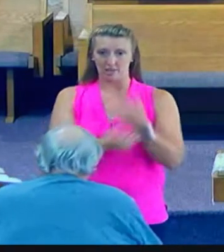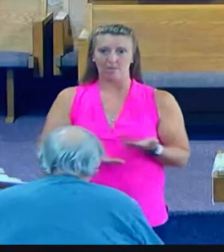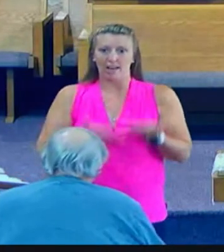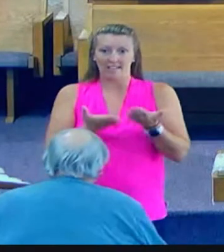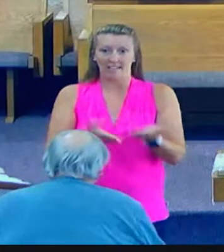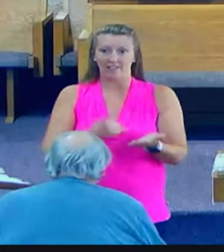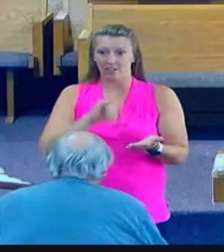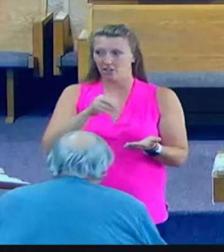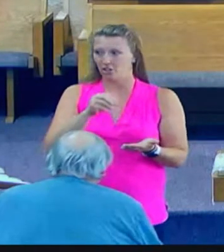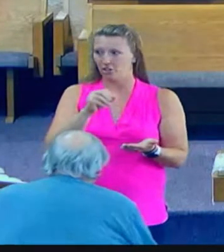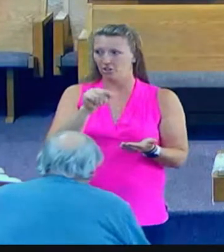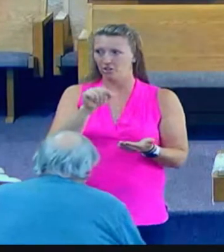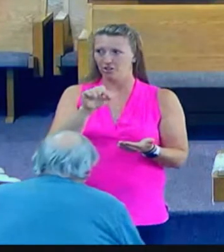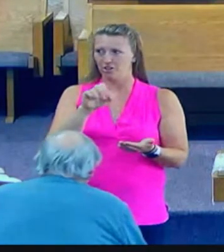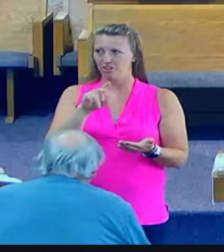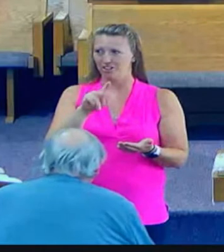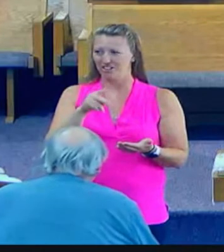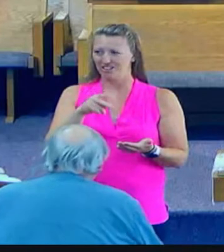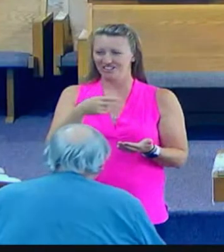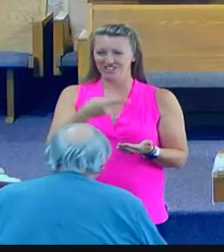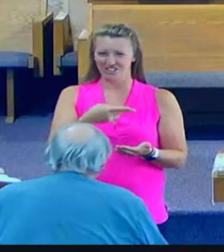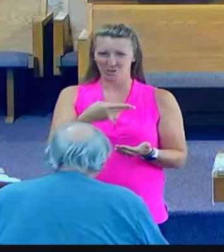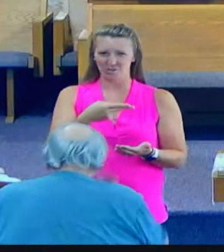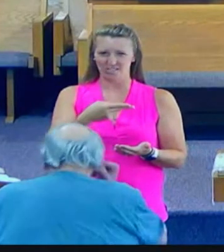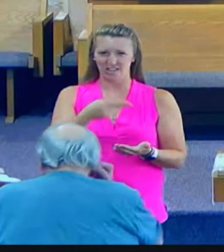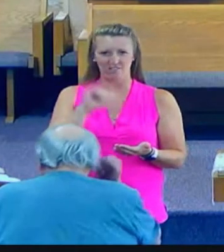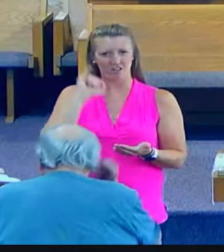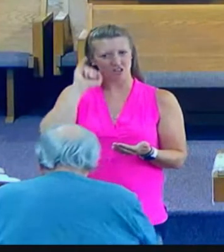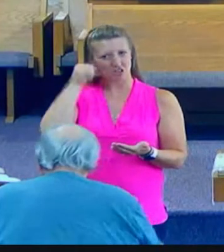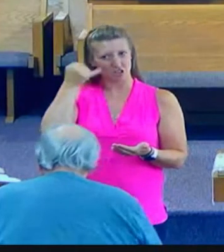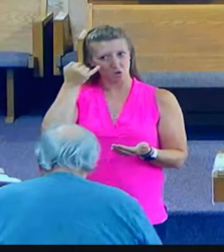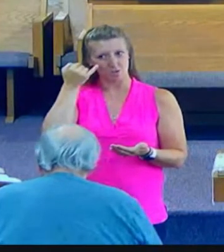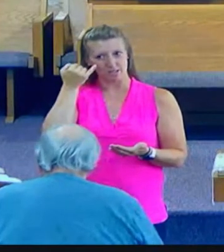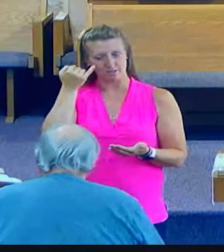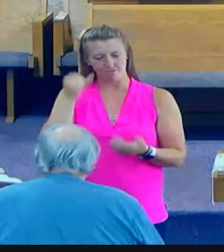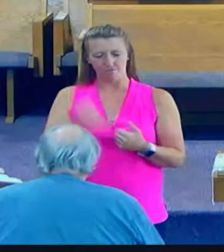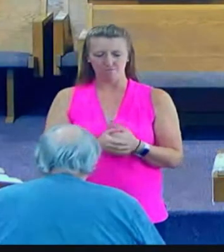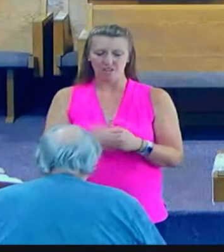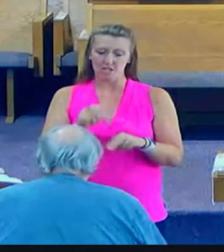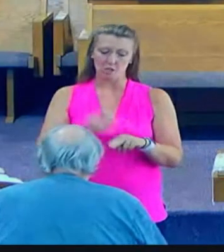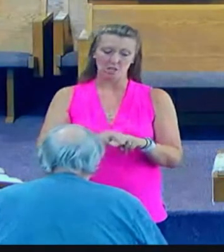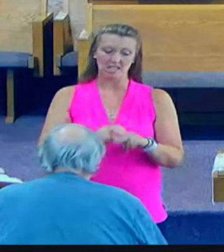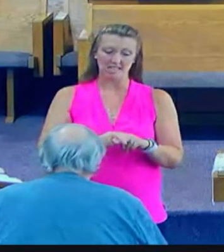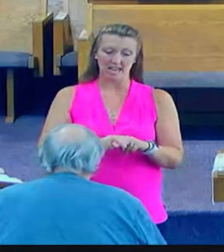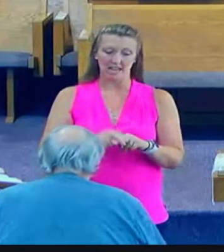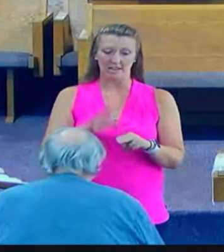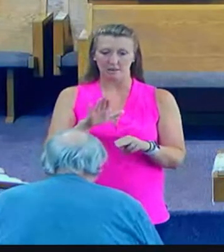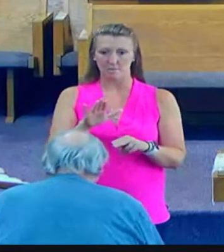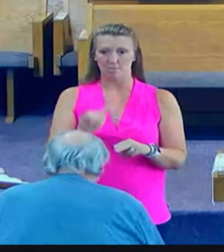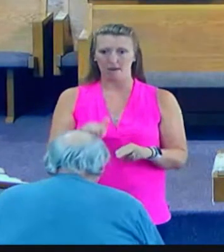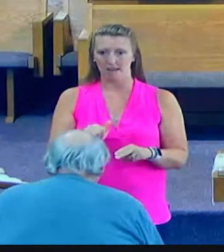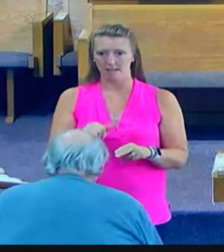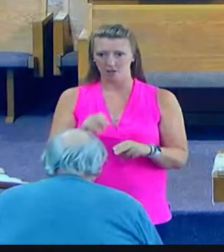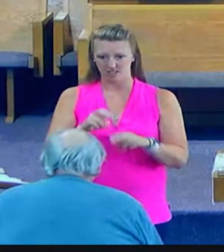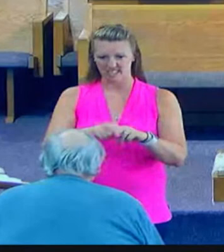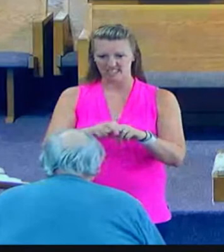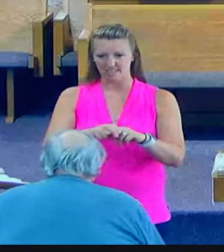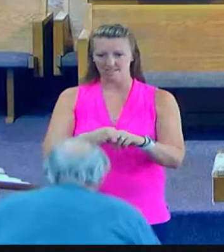from his journey, sat thus by the well. And it was about the sixth hour. You may be seated.